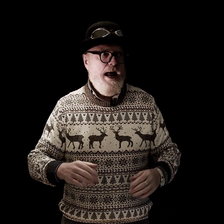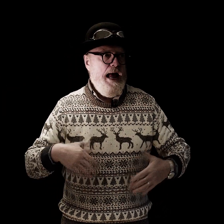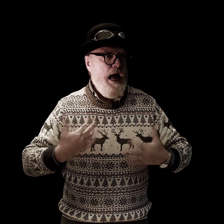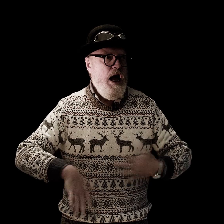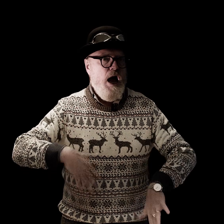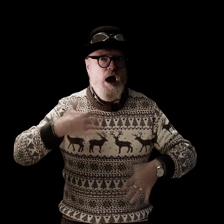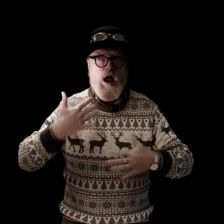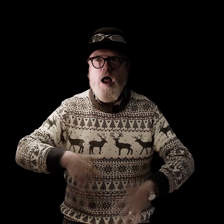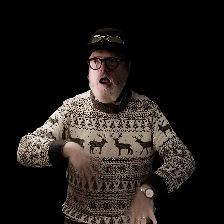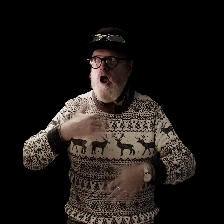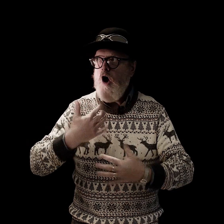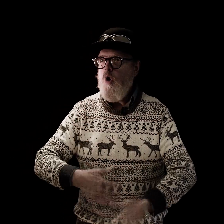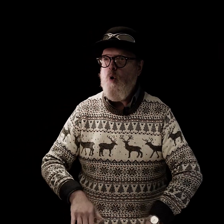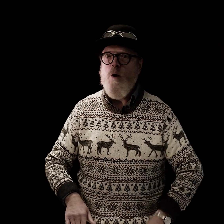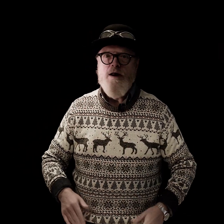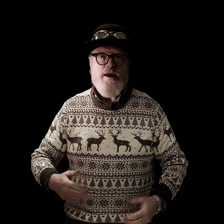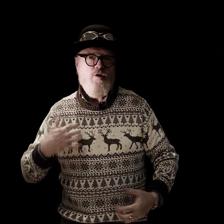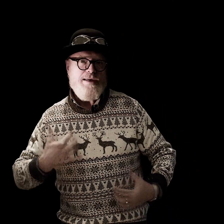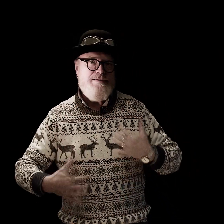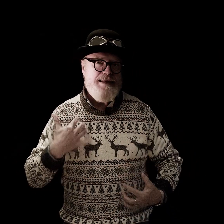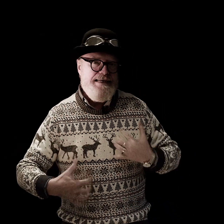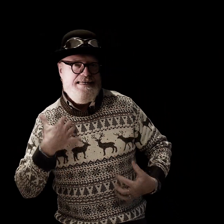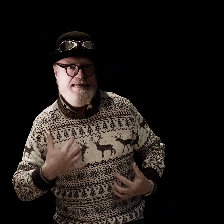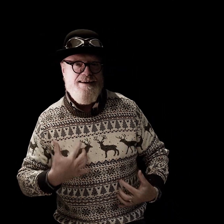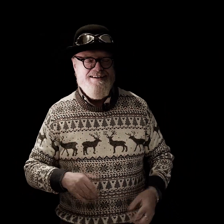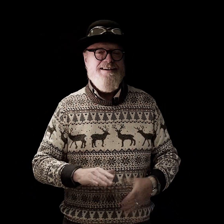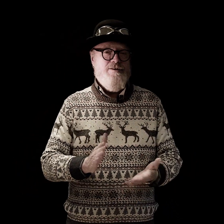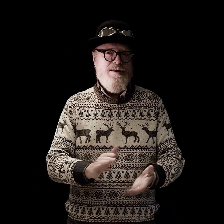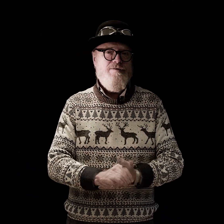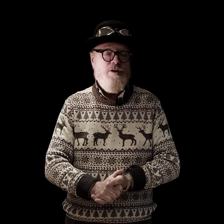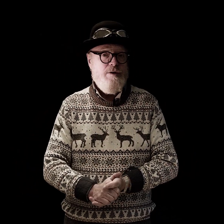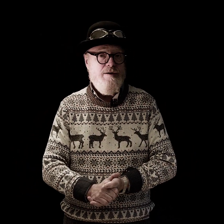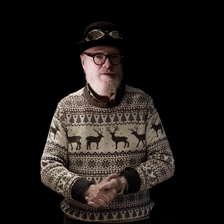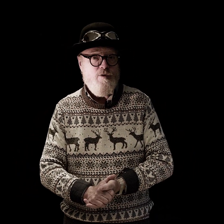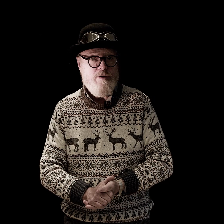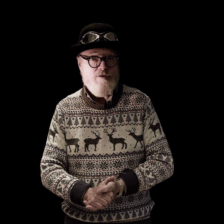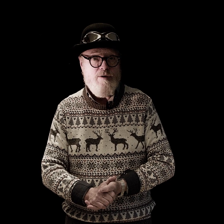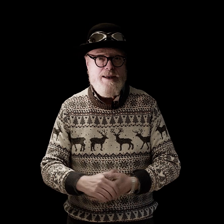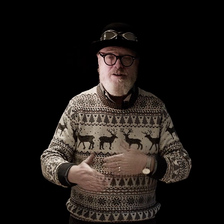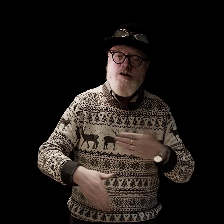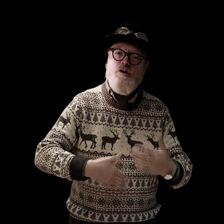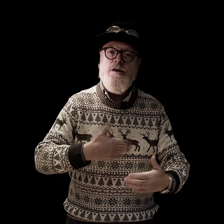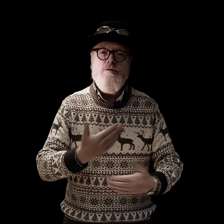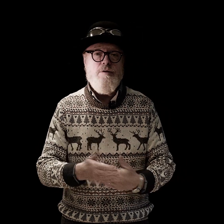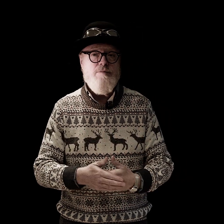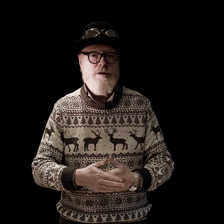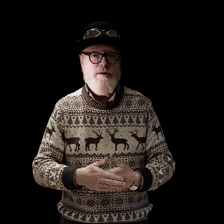are you excited so there's a few signs for you straightaway teaching you some signs